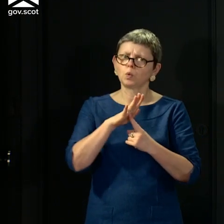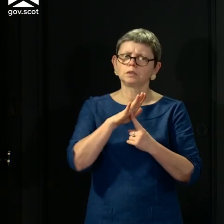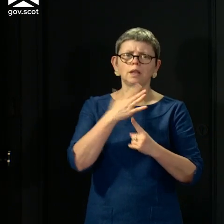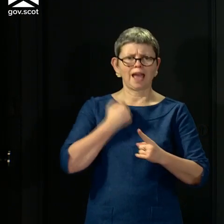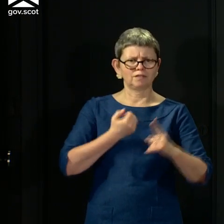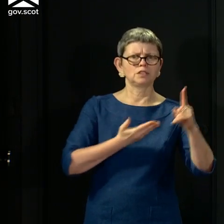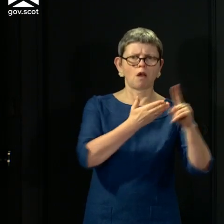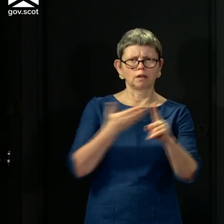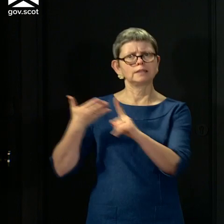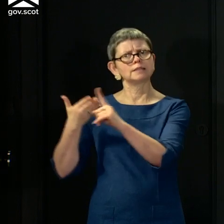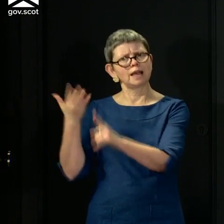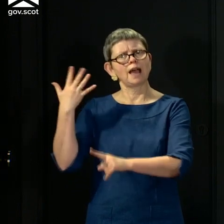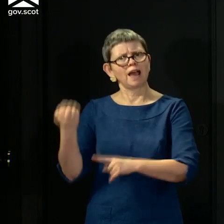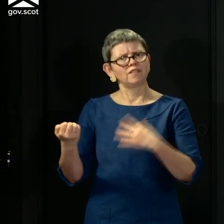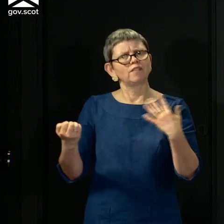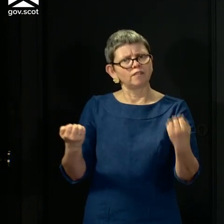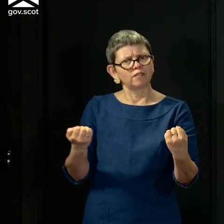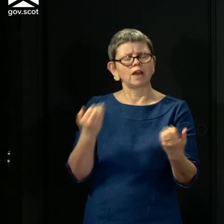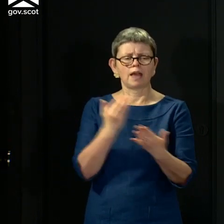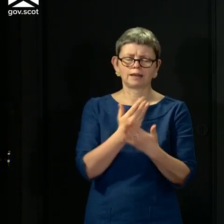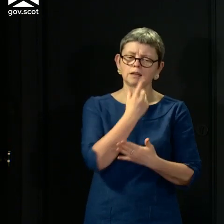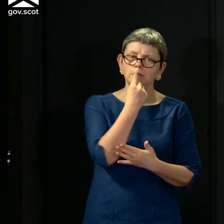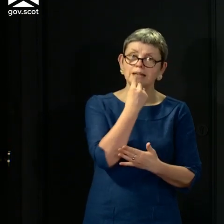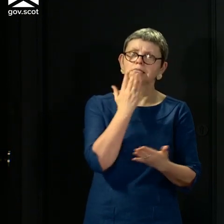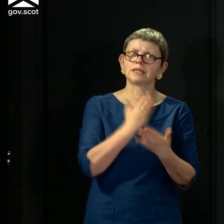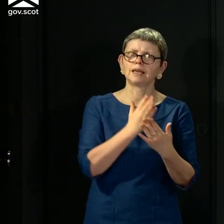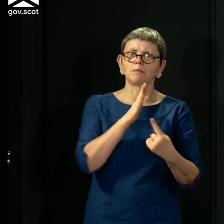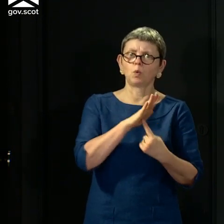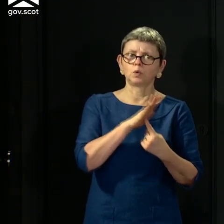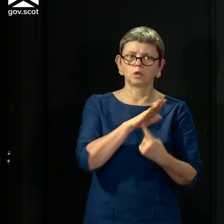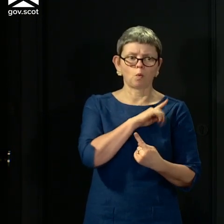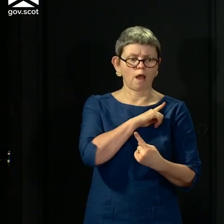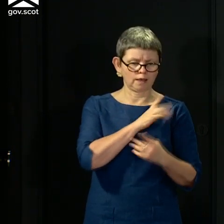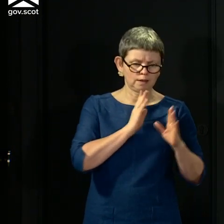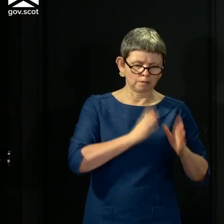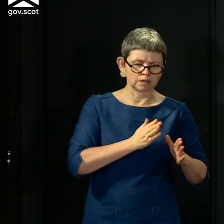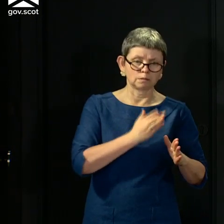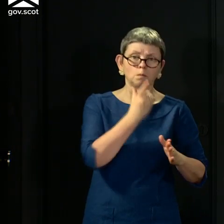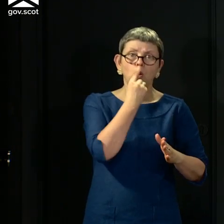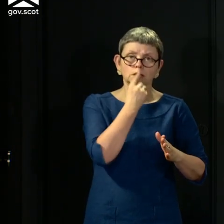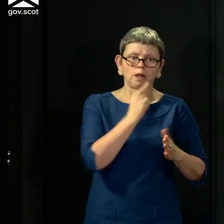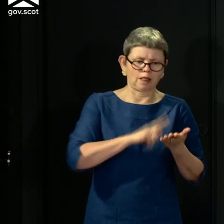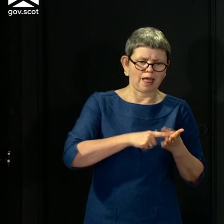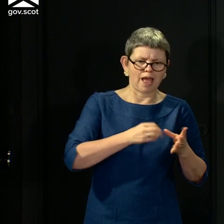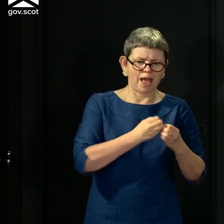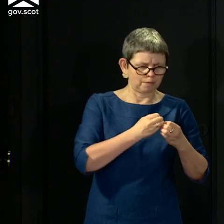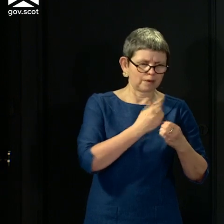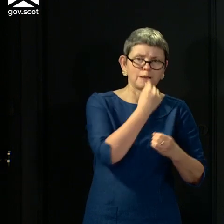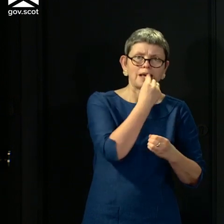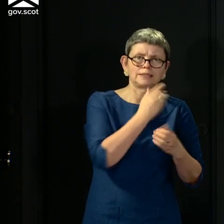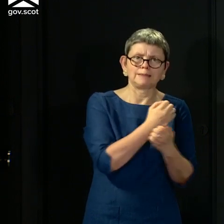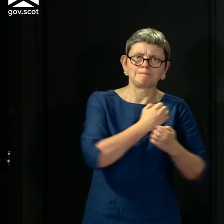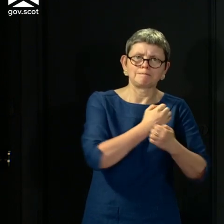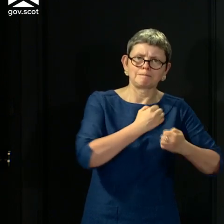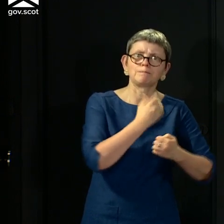when it comes to capacity, because if you don't have the capacity to process the test, then you can't do them. But particularly when it comes